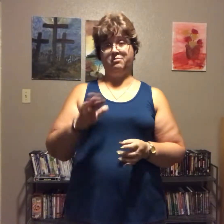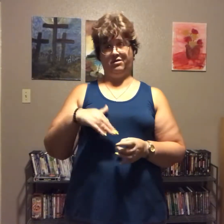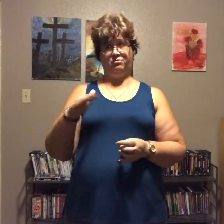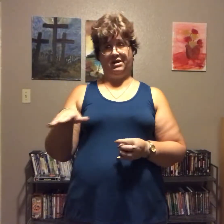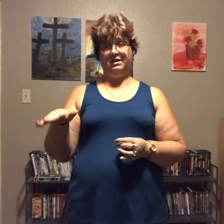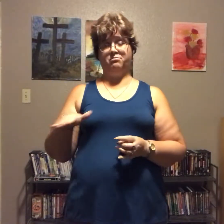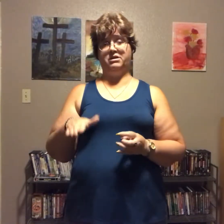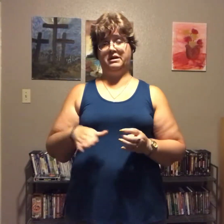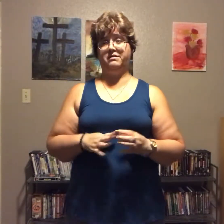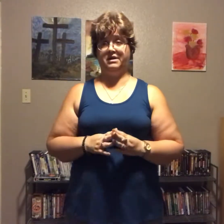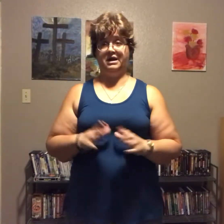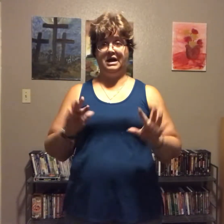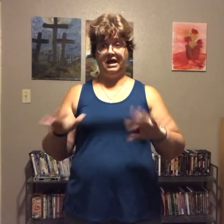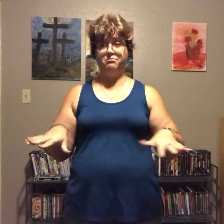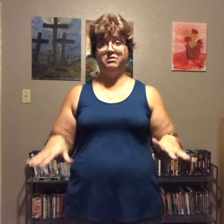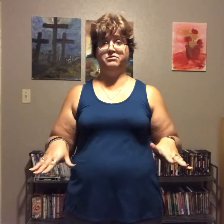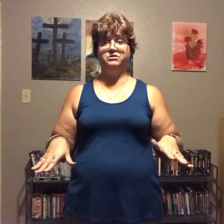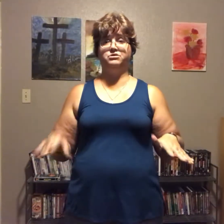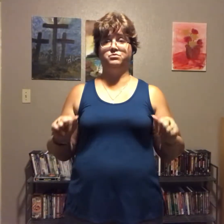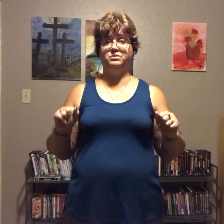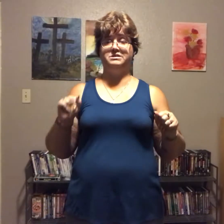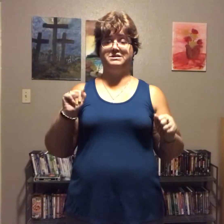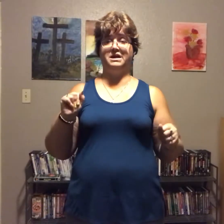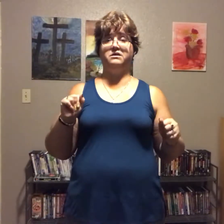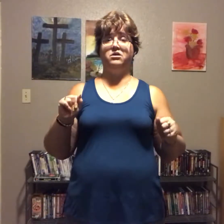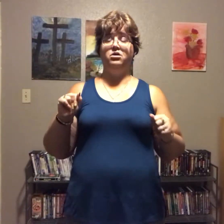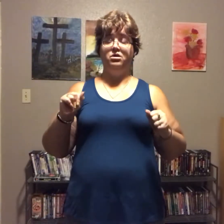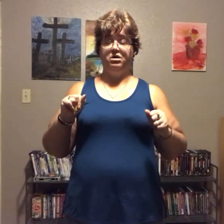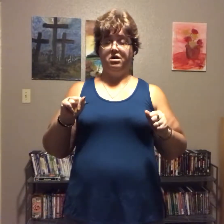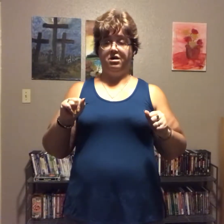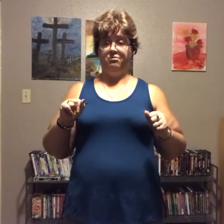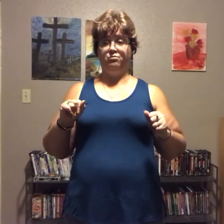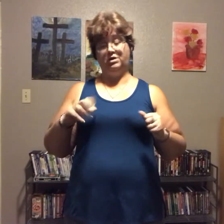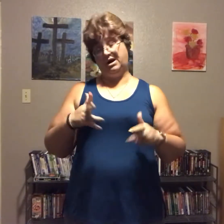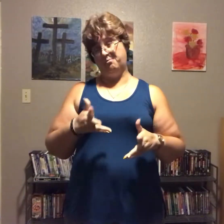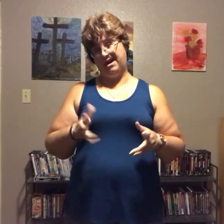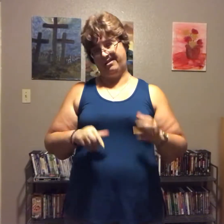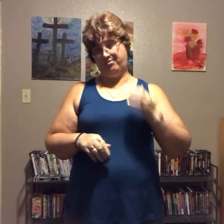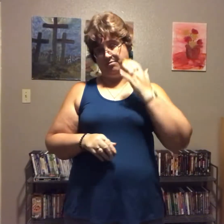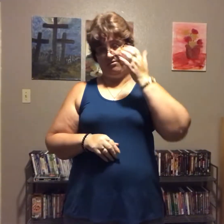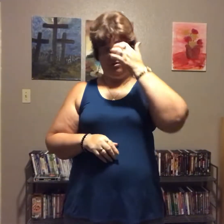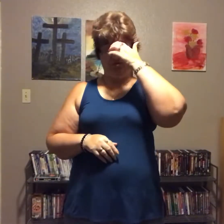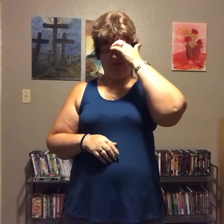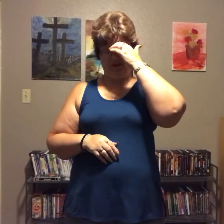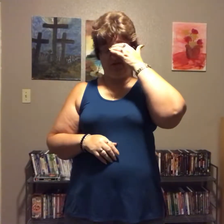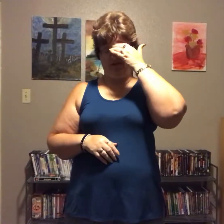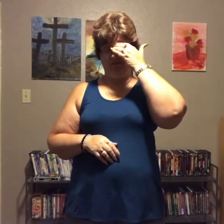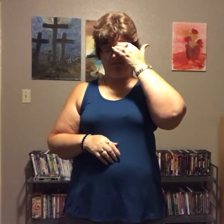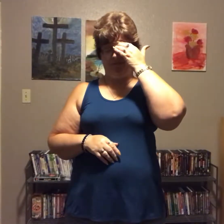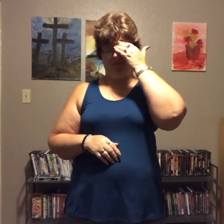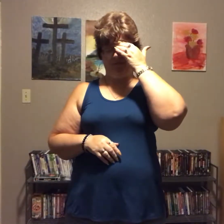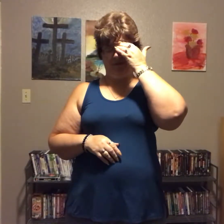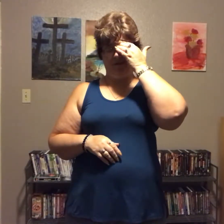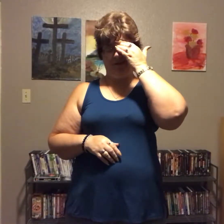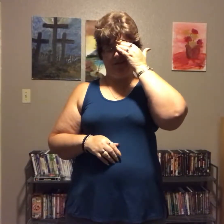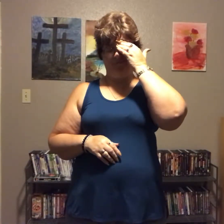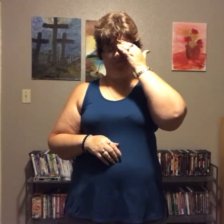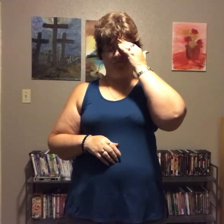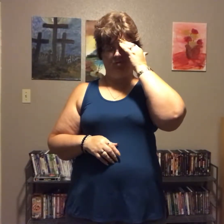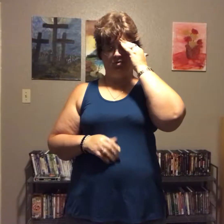about the radon plan that I hadn't mentioned was that um well I might have on my first video I don't remember but um the